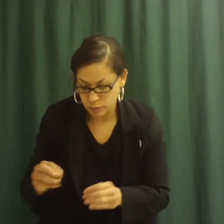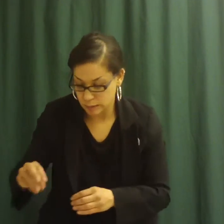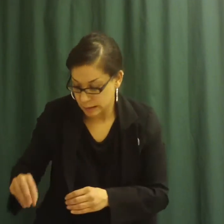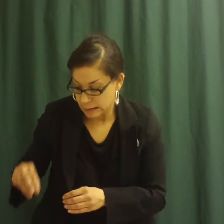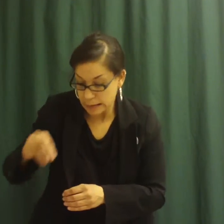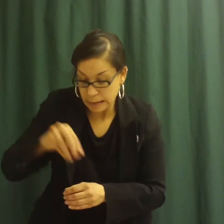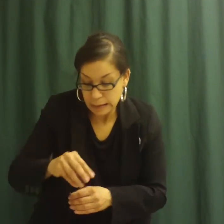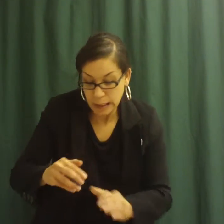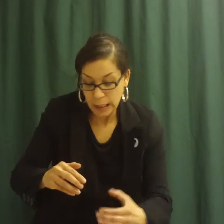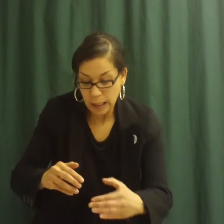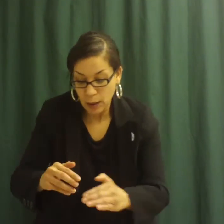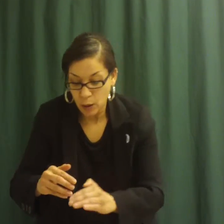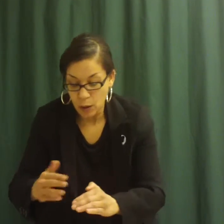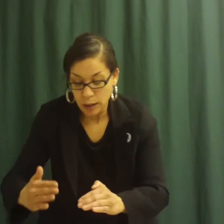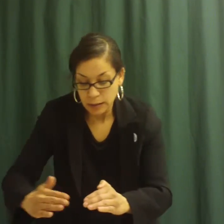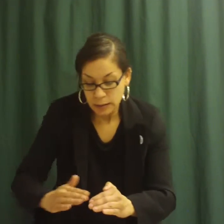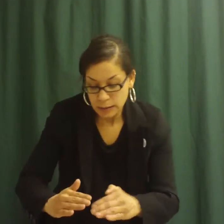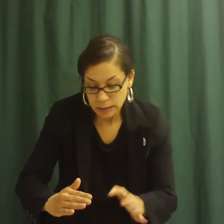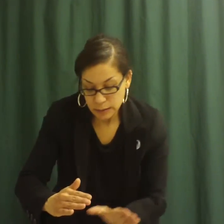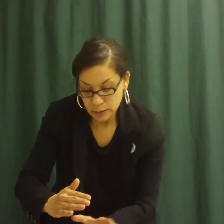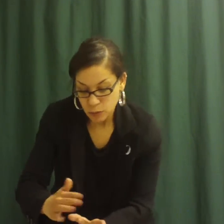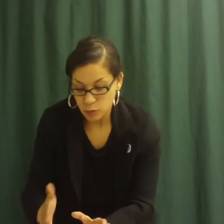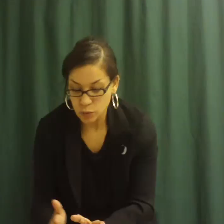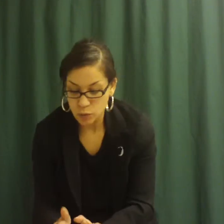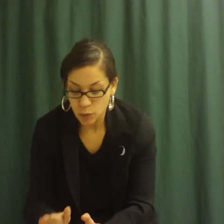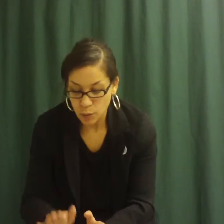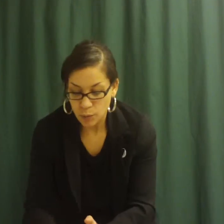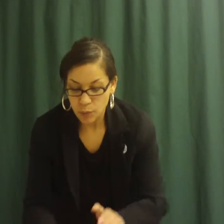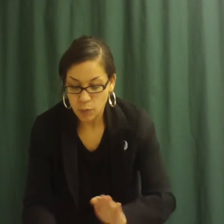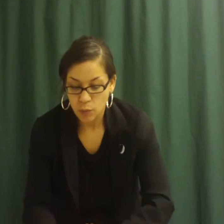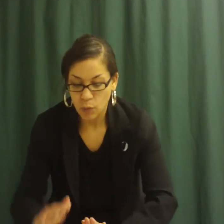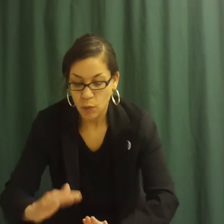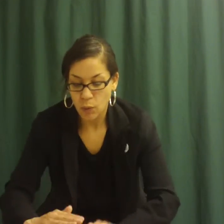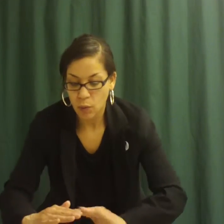Press the soil down around them and then water them.